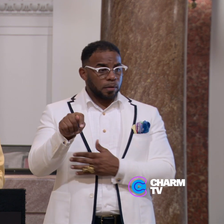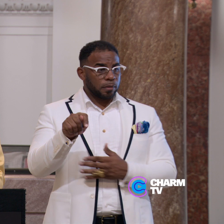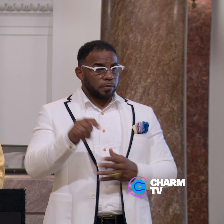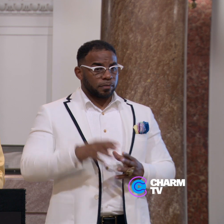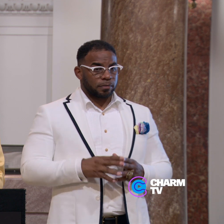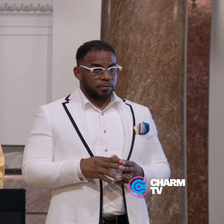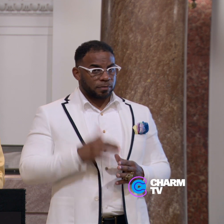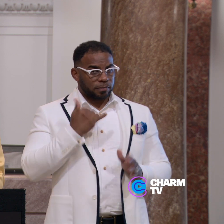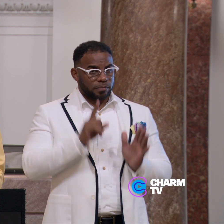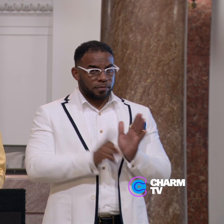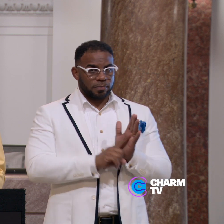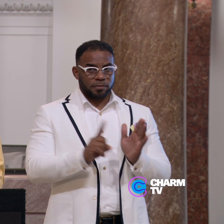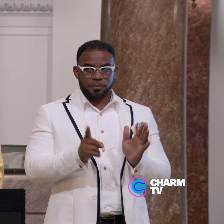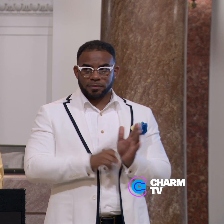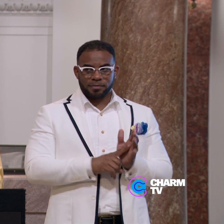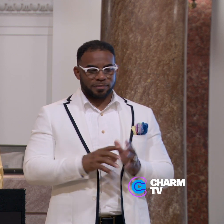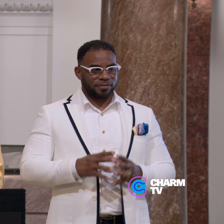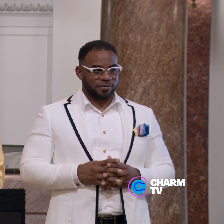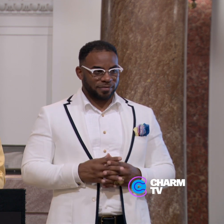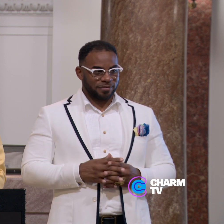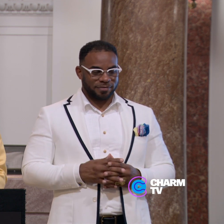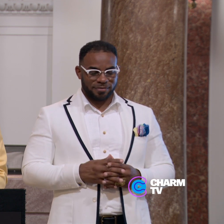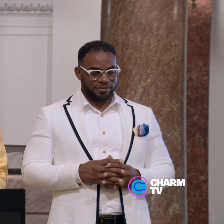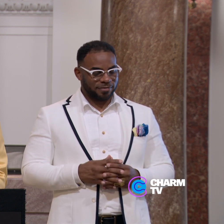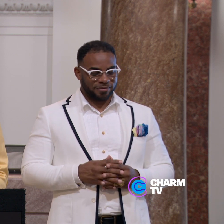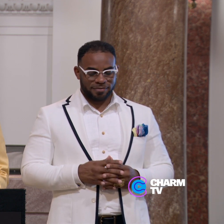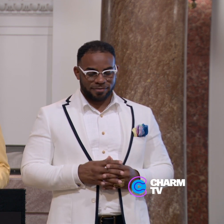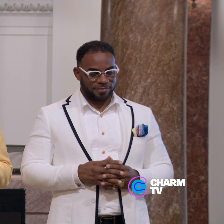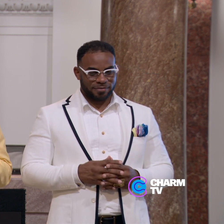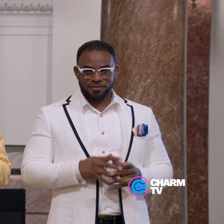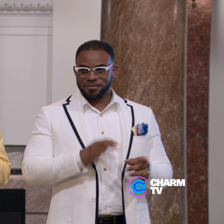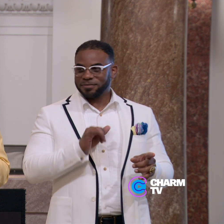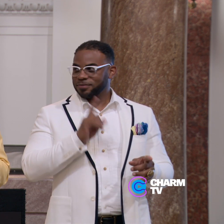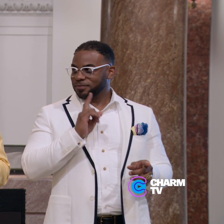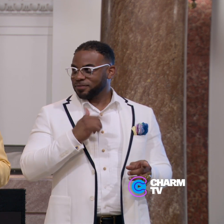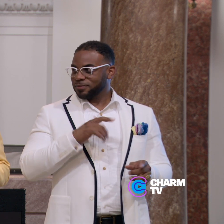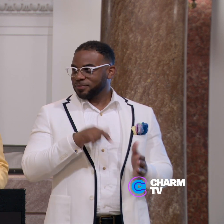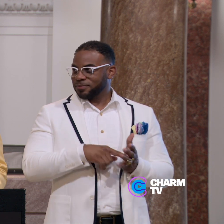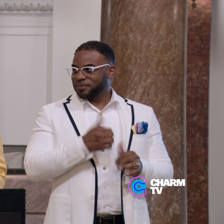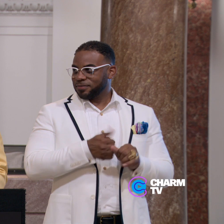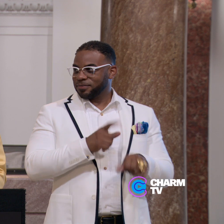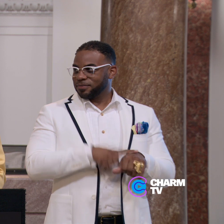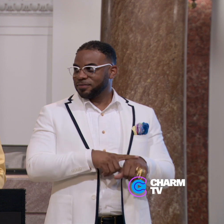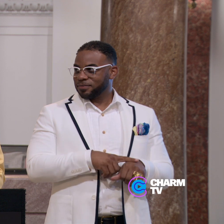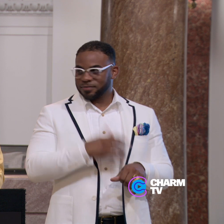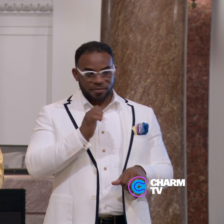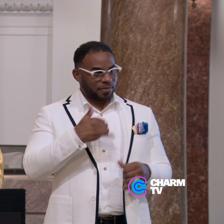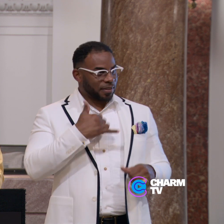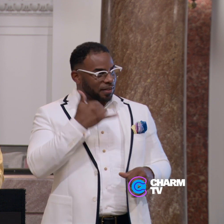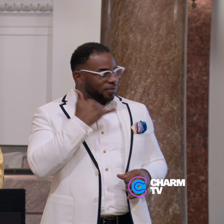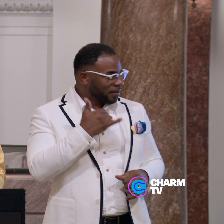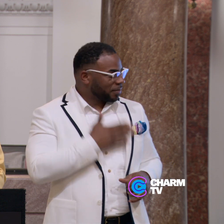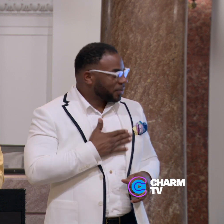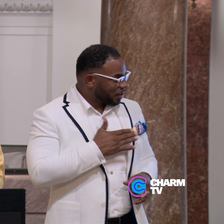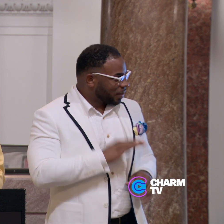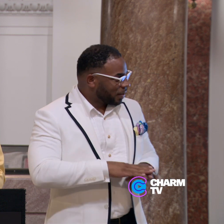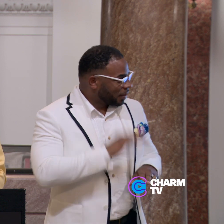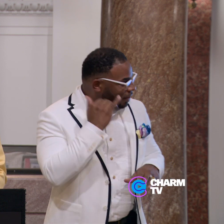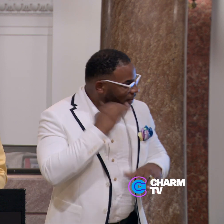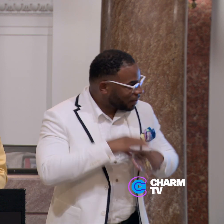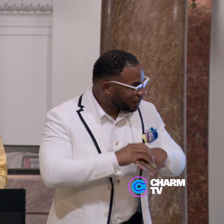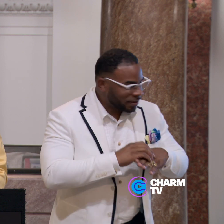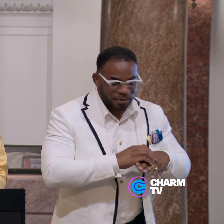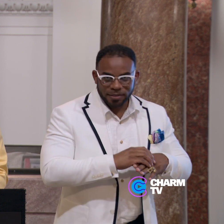this is the I have to do this every time. If you have a phone, please put it on